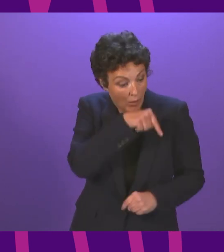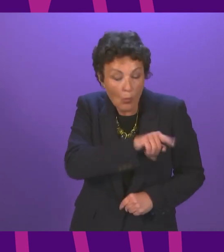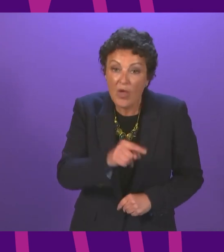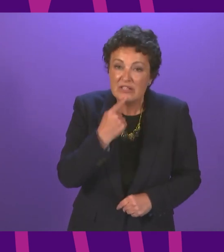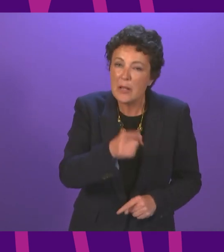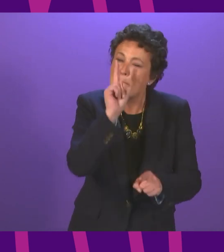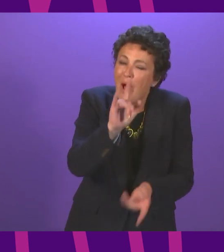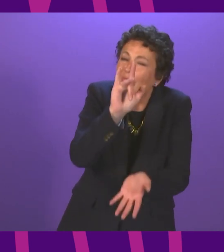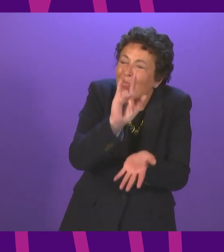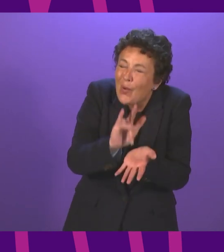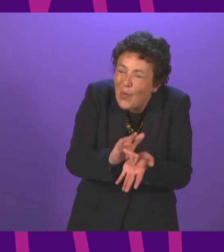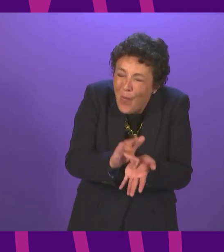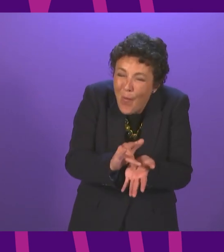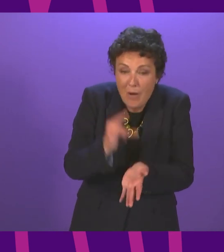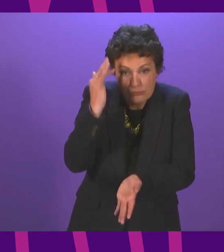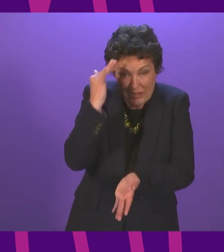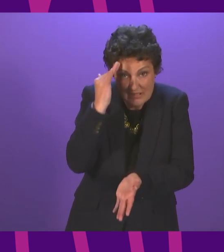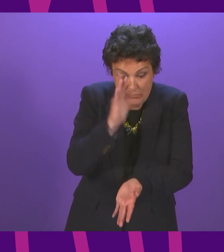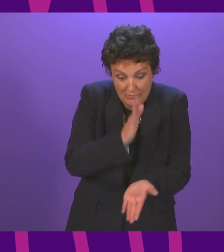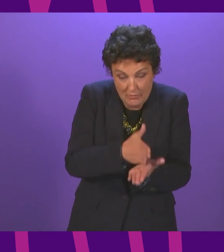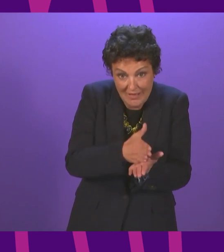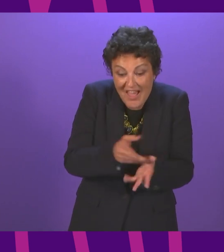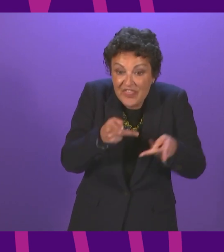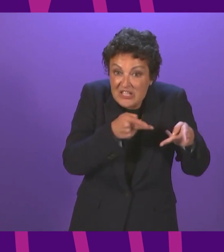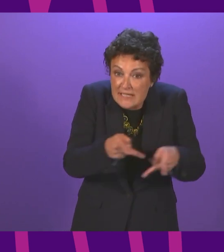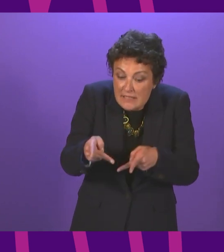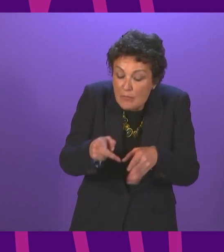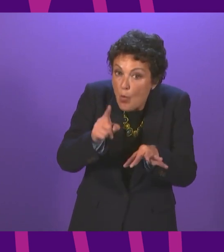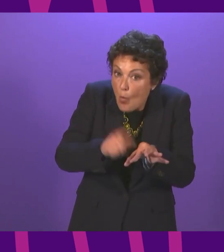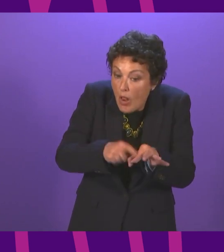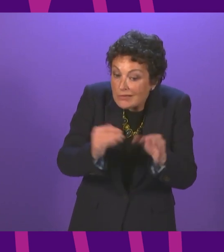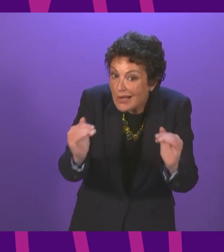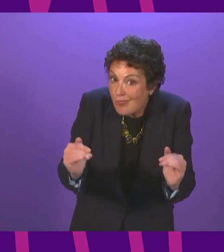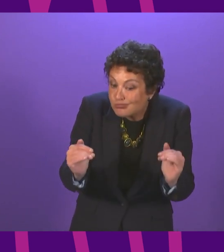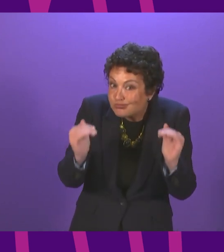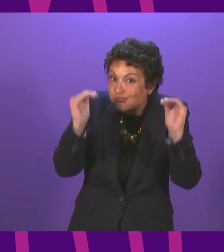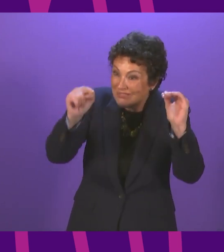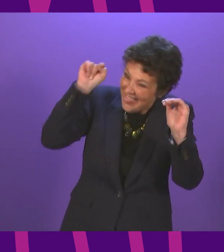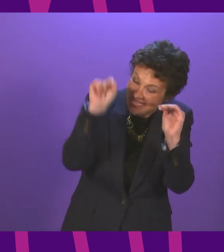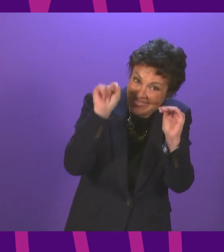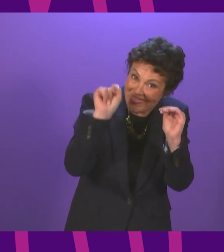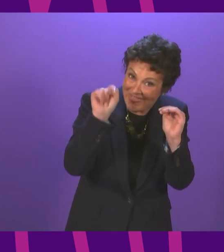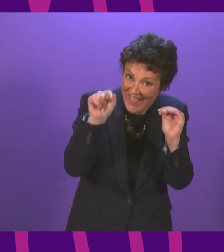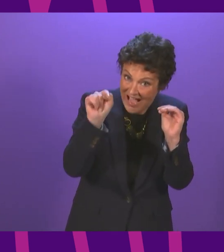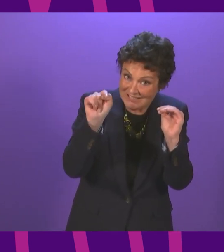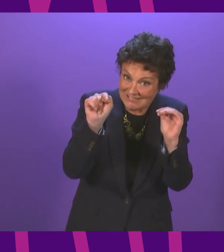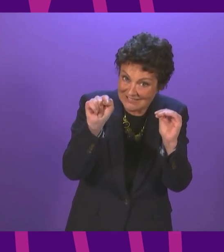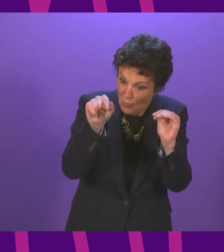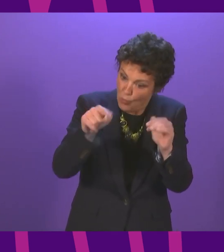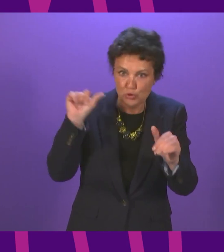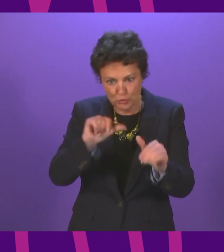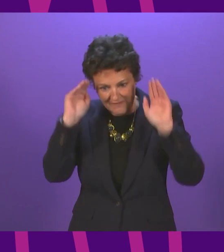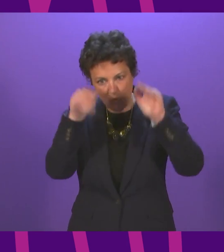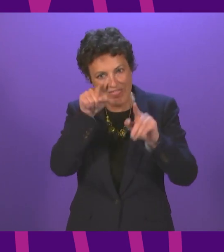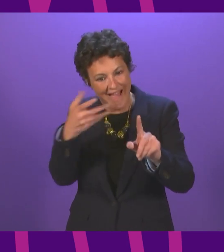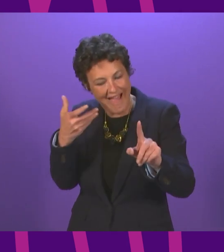principle here, though, is the quality of the system that gives young people qualifications. And that is the outcome we should all be focused